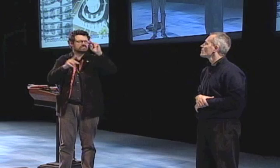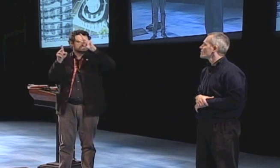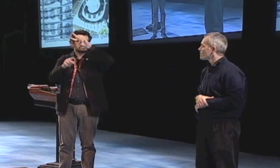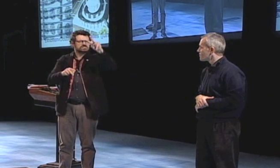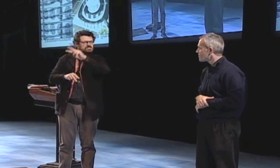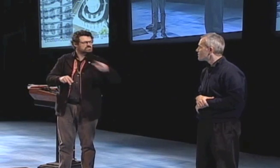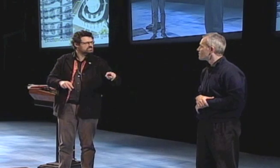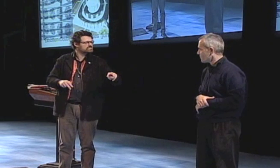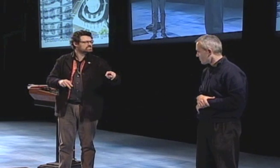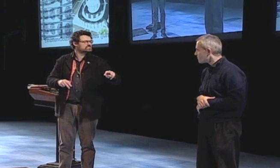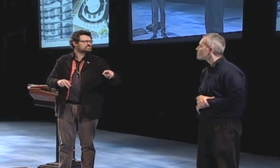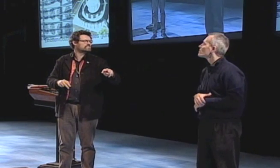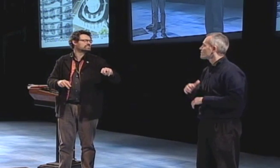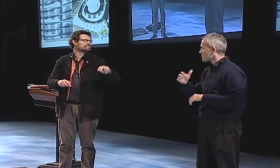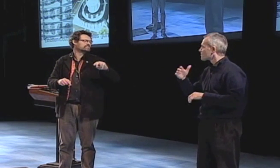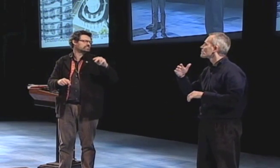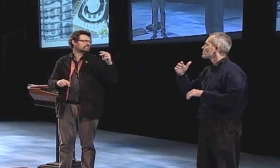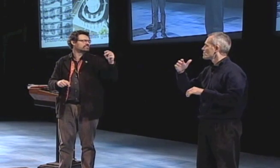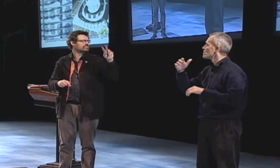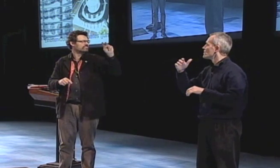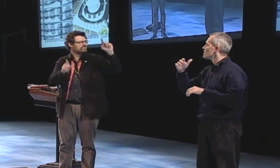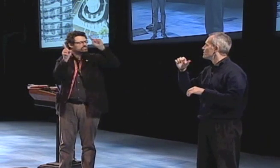this talks about the history